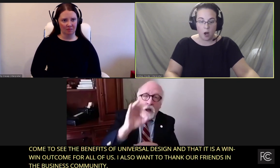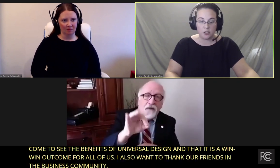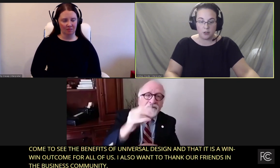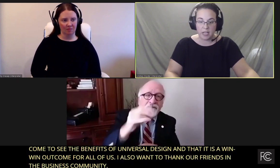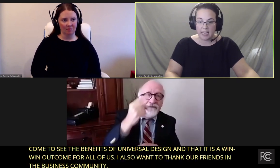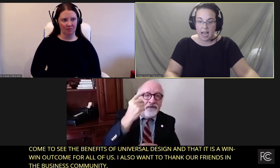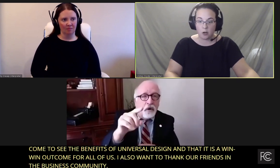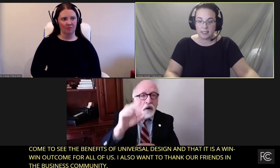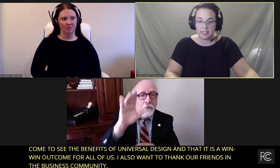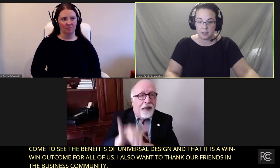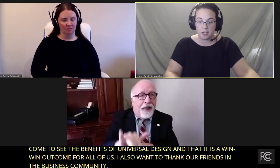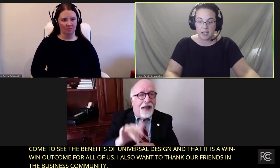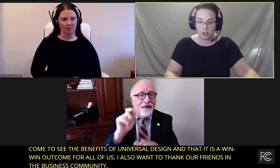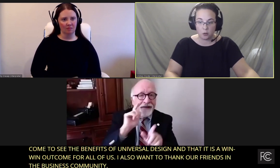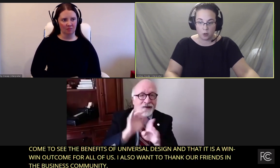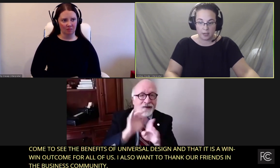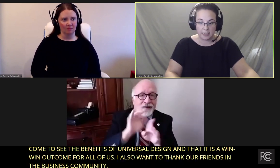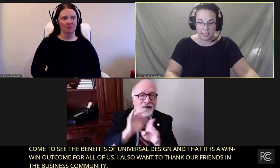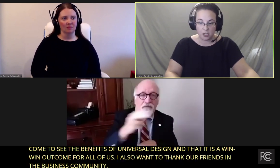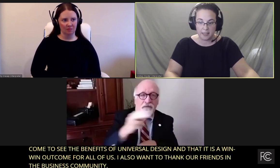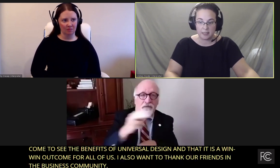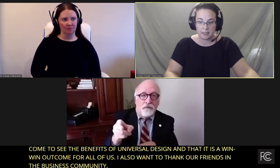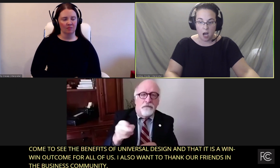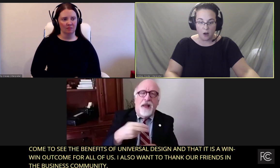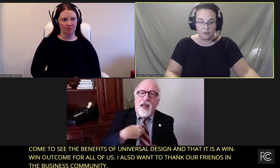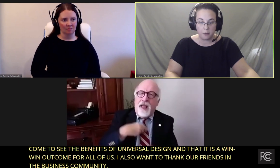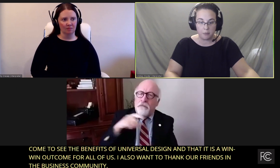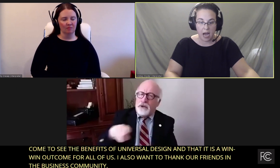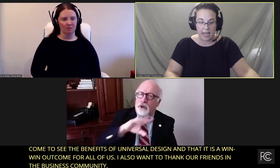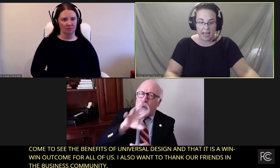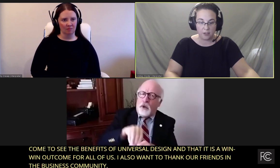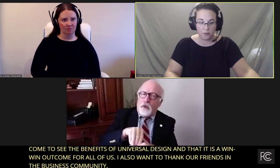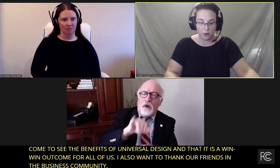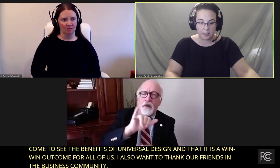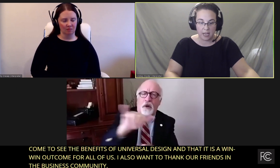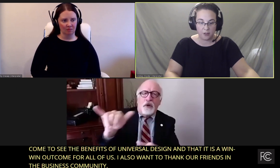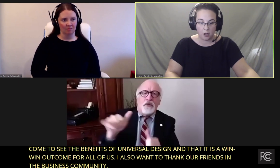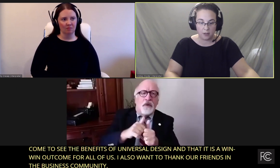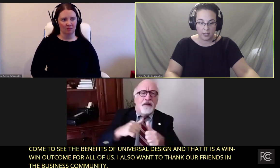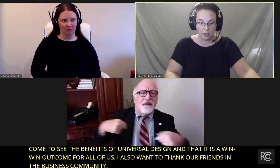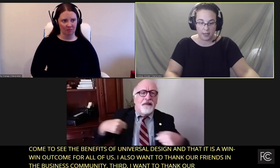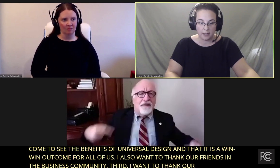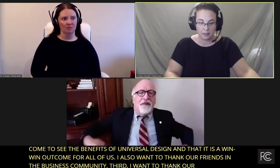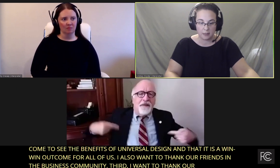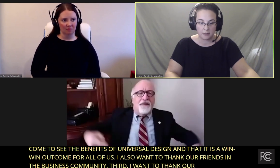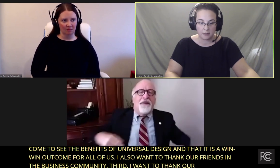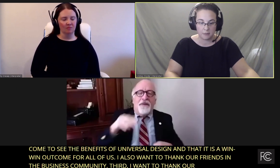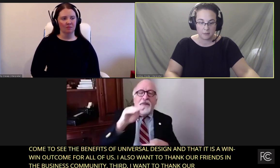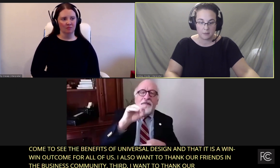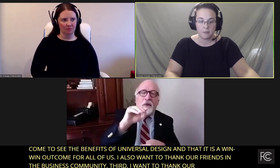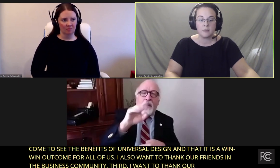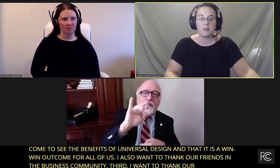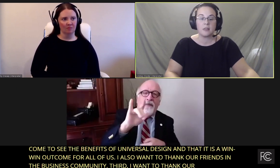Thirdly, I want to thank our sister national organizations of, by, and for the deaf and hard of hearing.